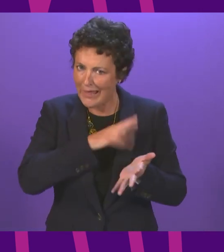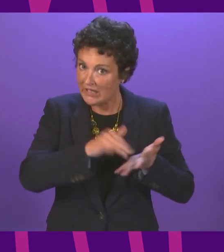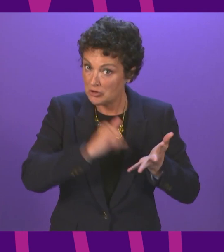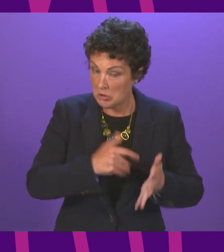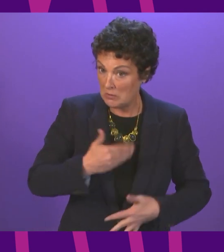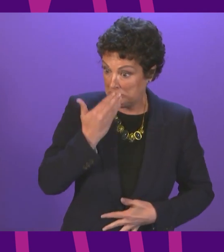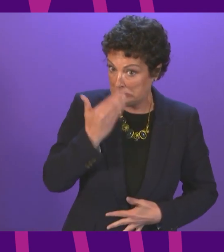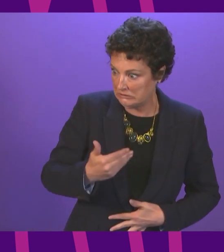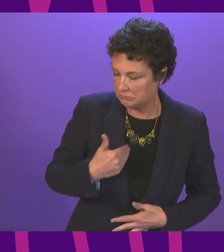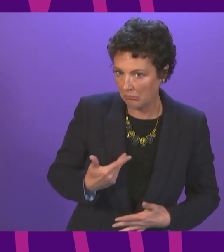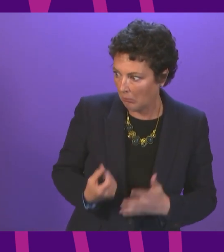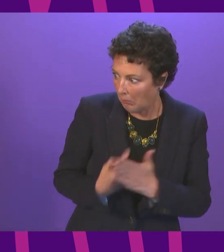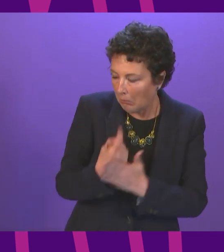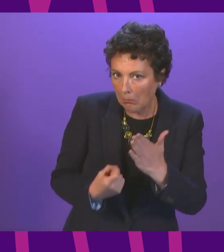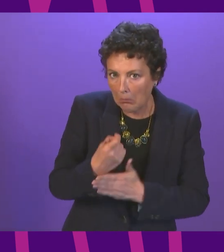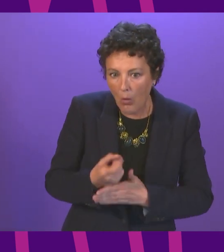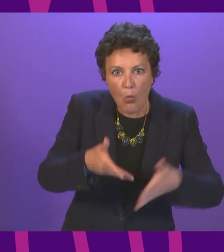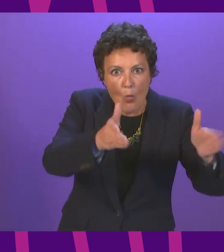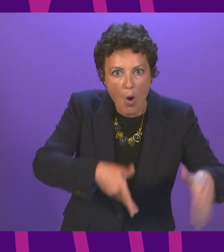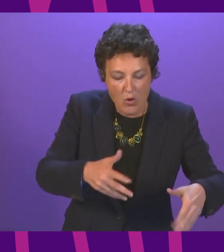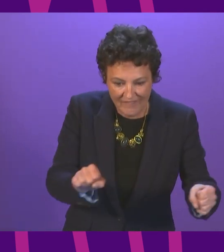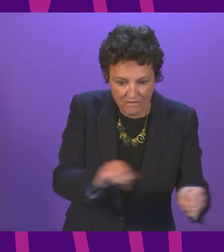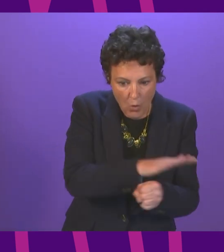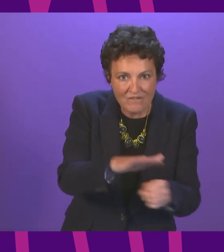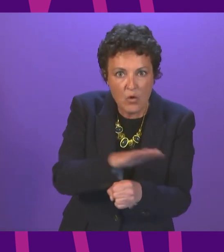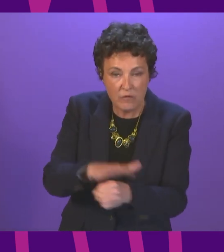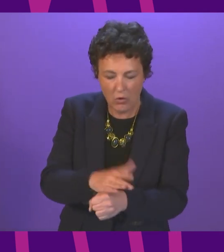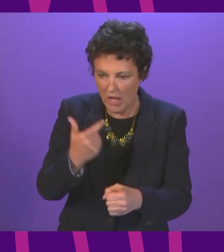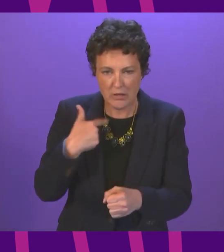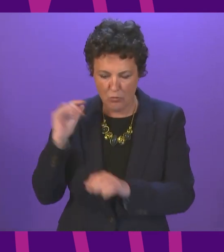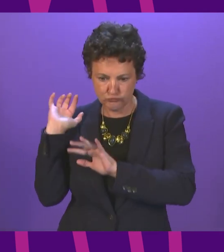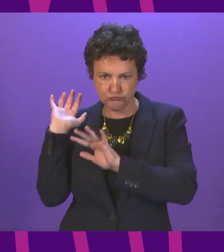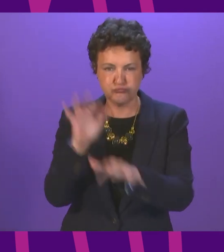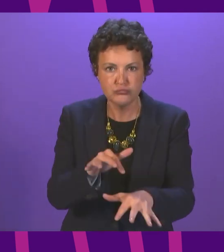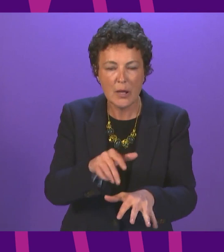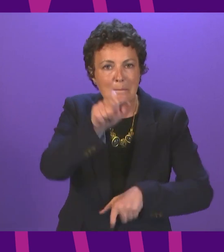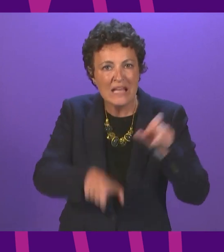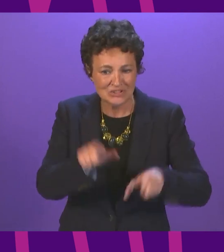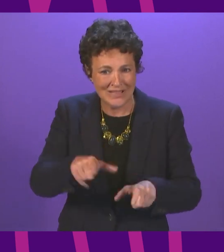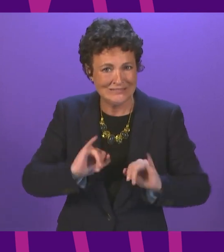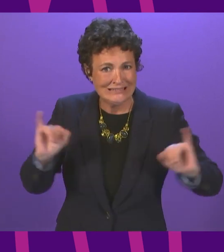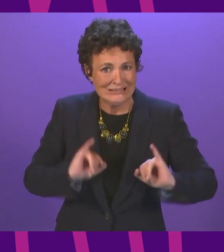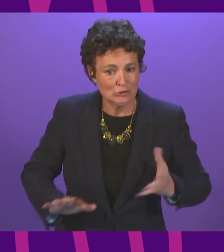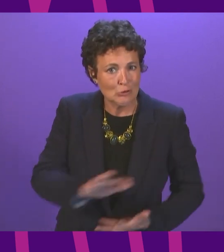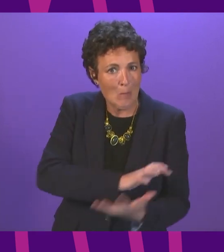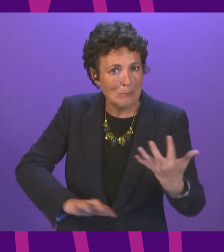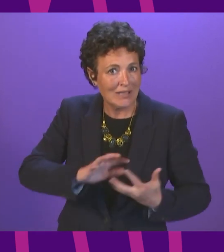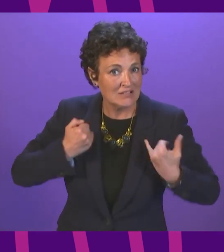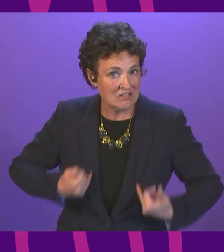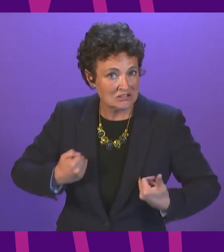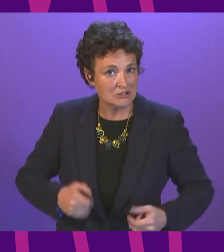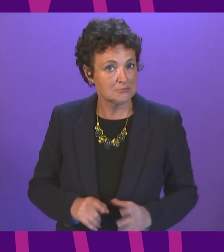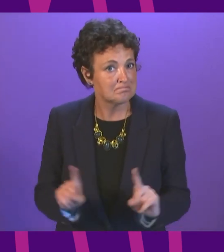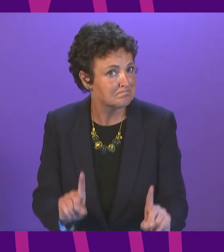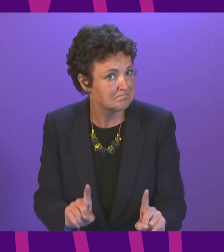of wards being full and an increase in patients with serious and complex conditions. First Minister. Remobilising and supporting